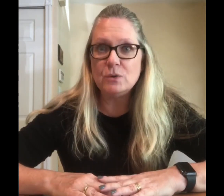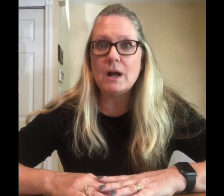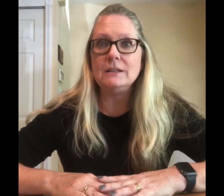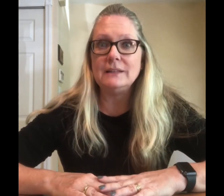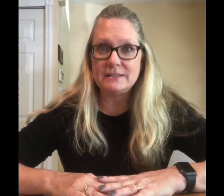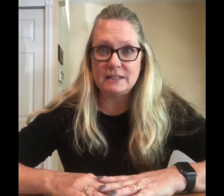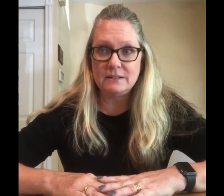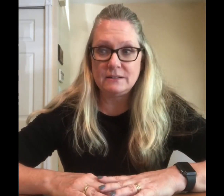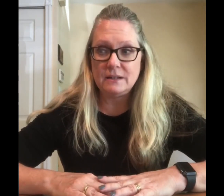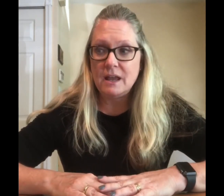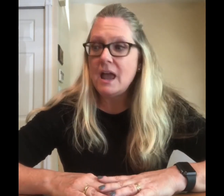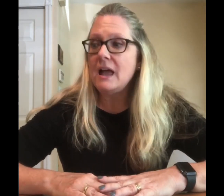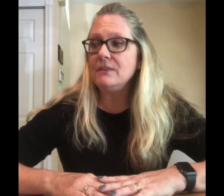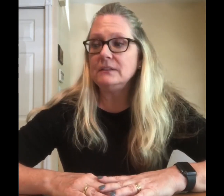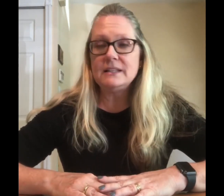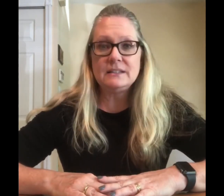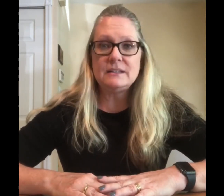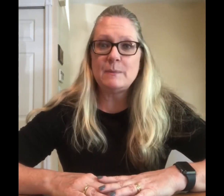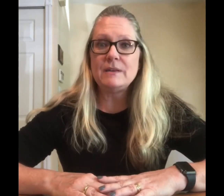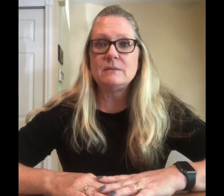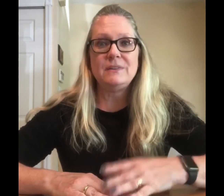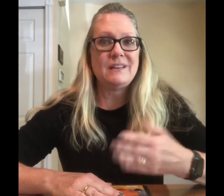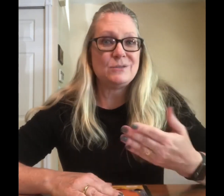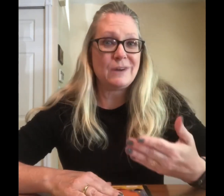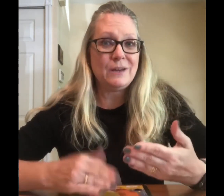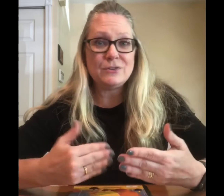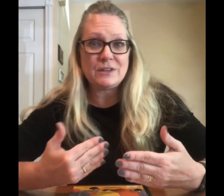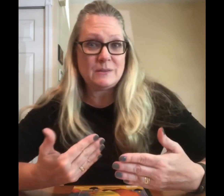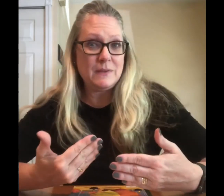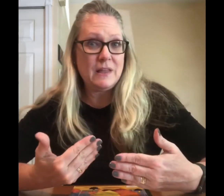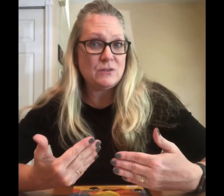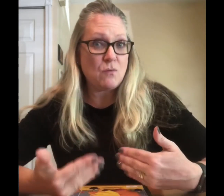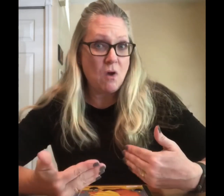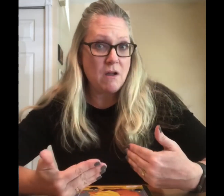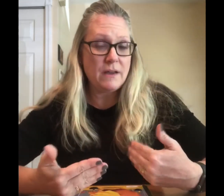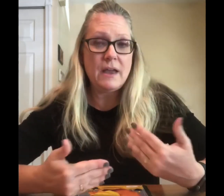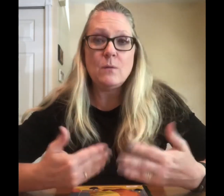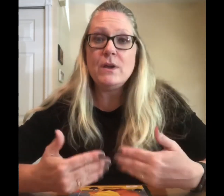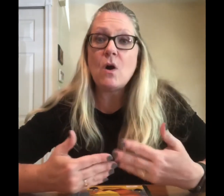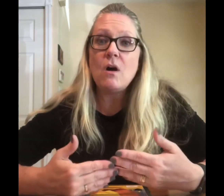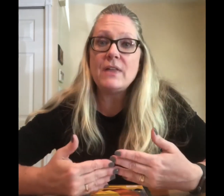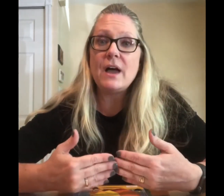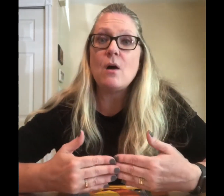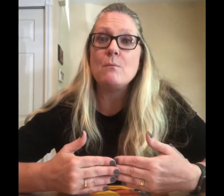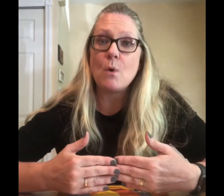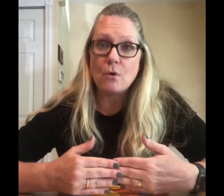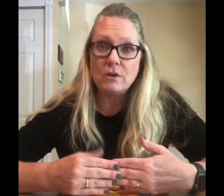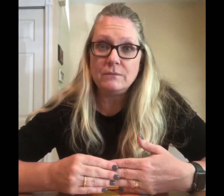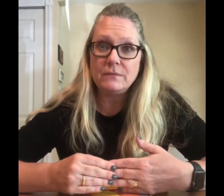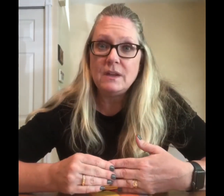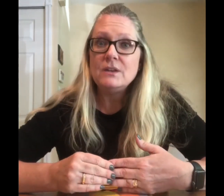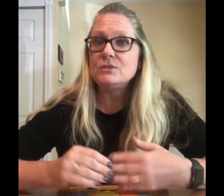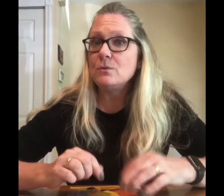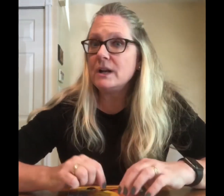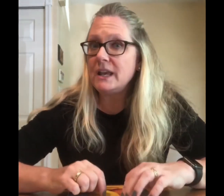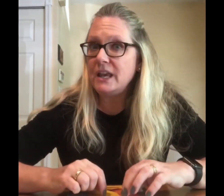a lesson and the lesson is about something that's right or something that's wrong and we call that a moral. So we're gonna hear